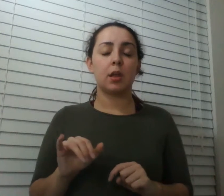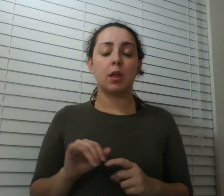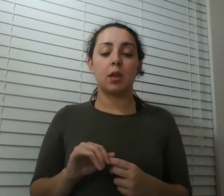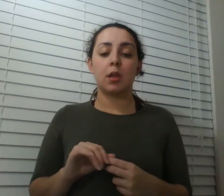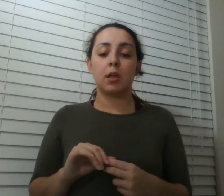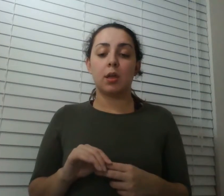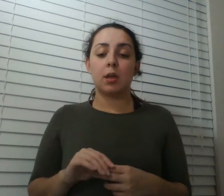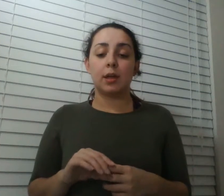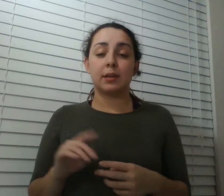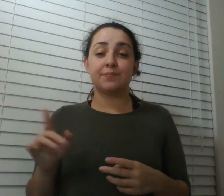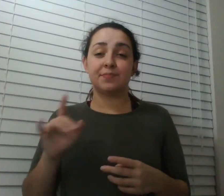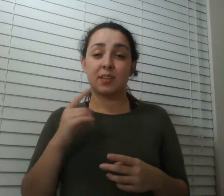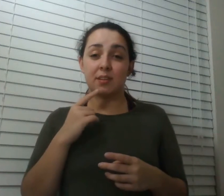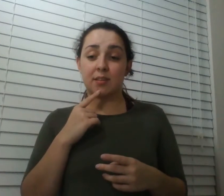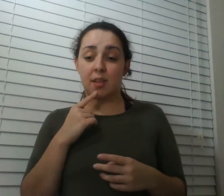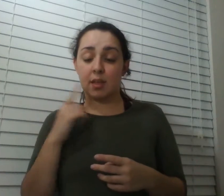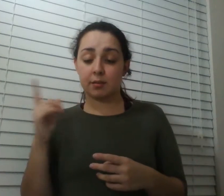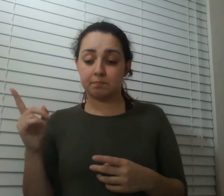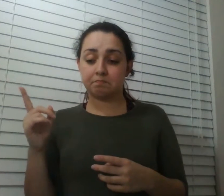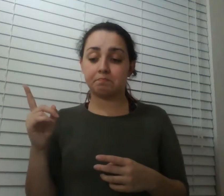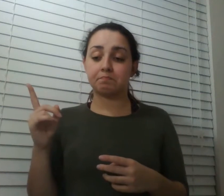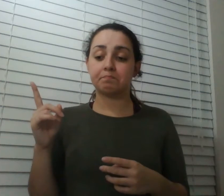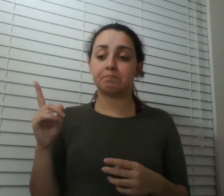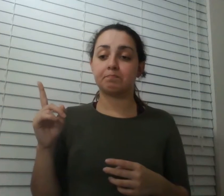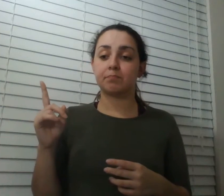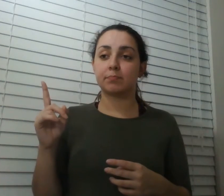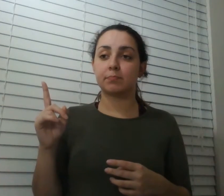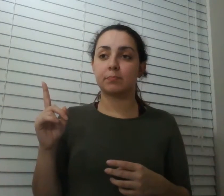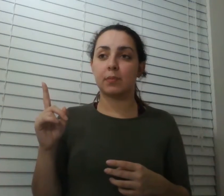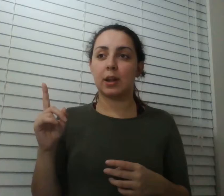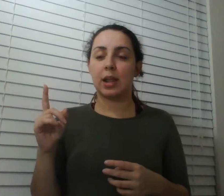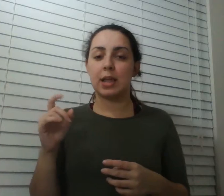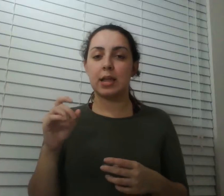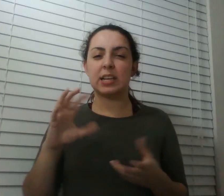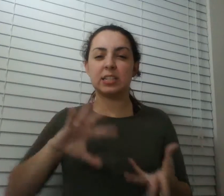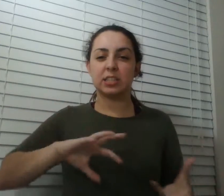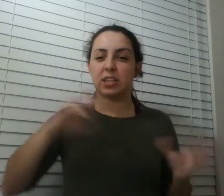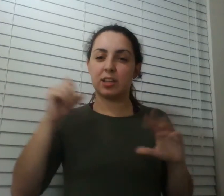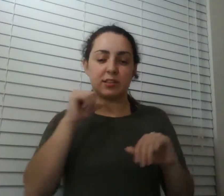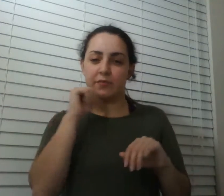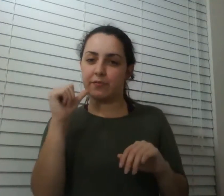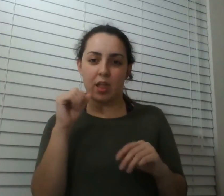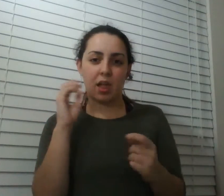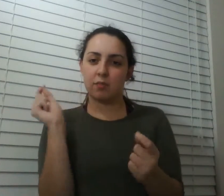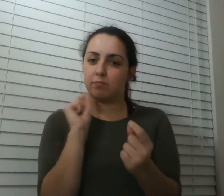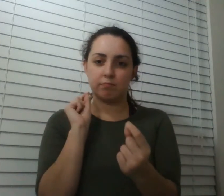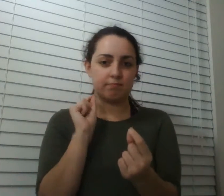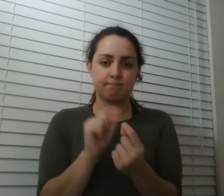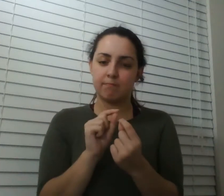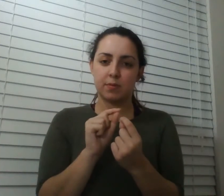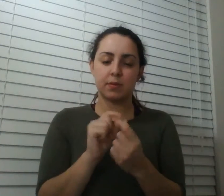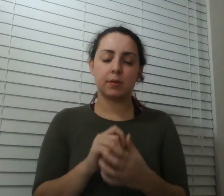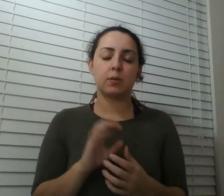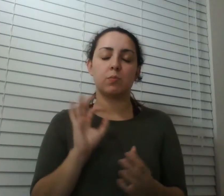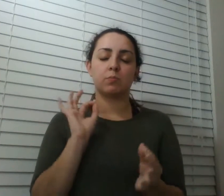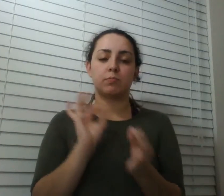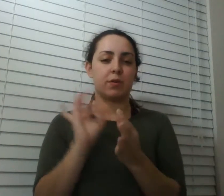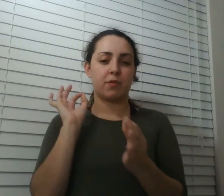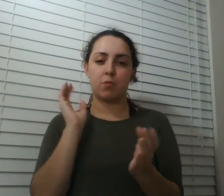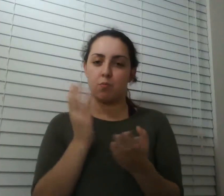telling him that that word wasn't good enough and he began to ask himself again how would Dr. Lafarge want